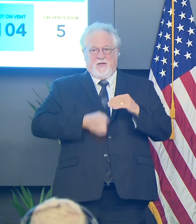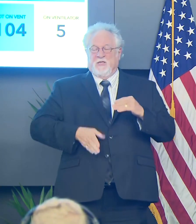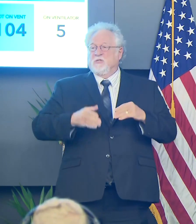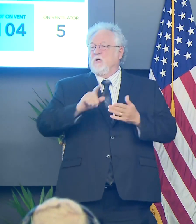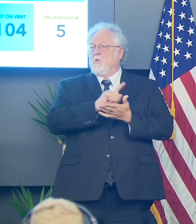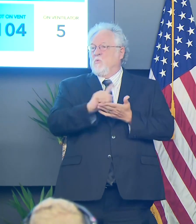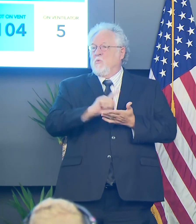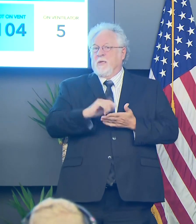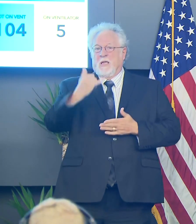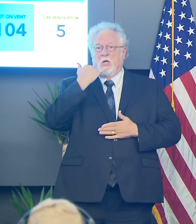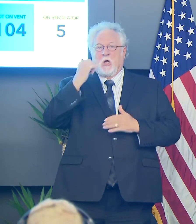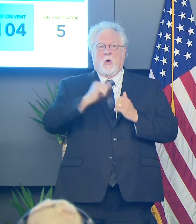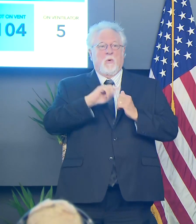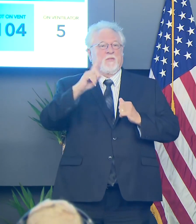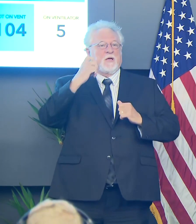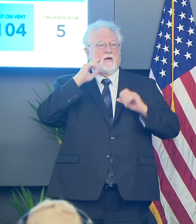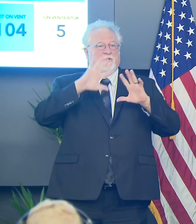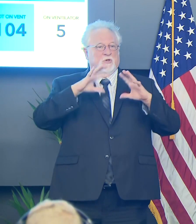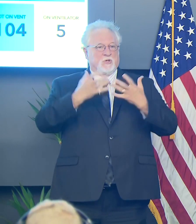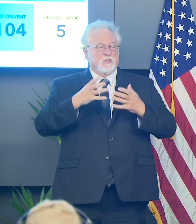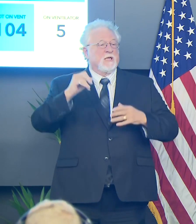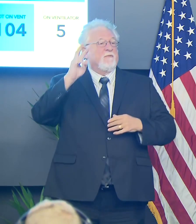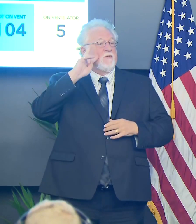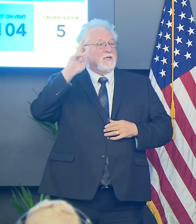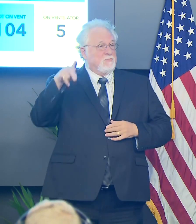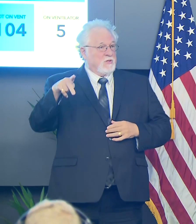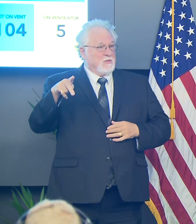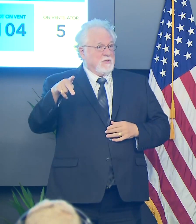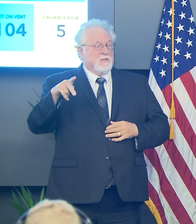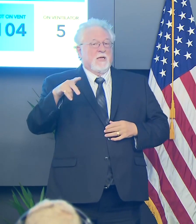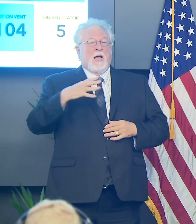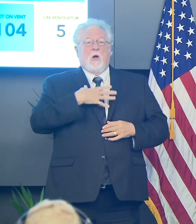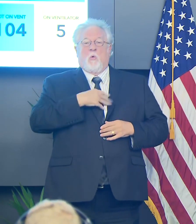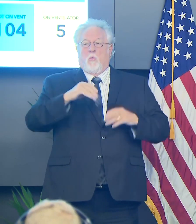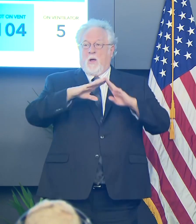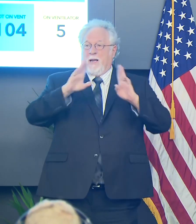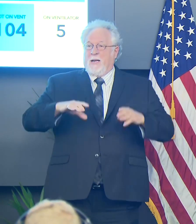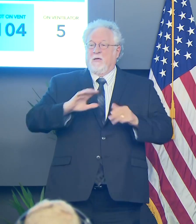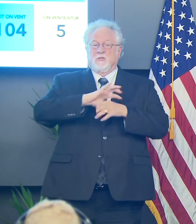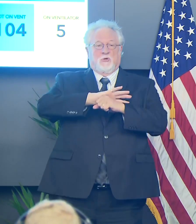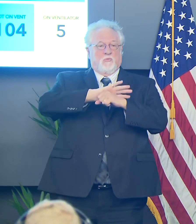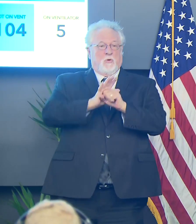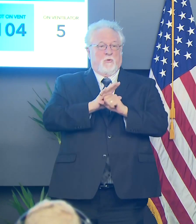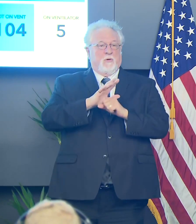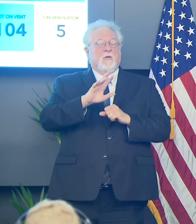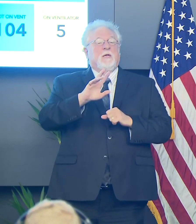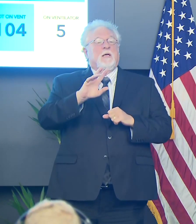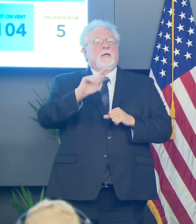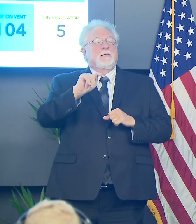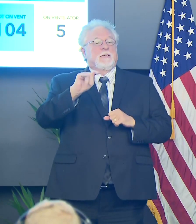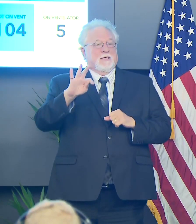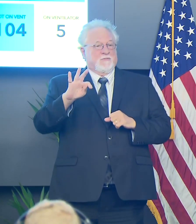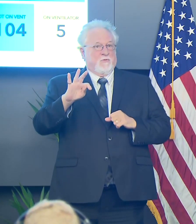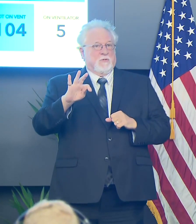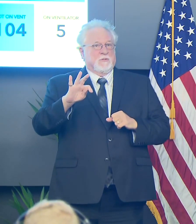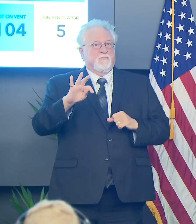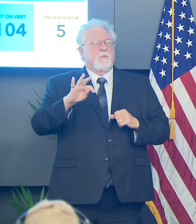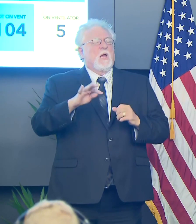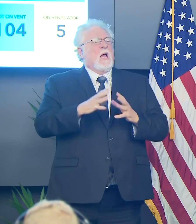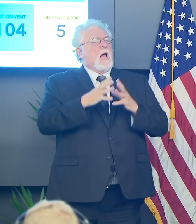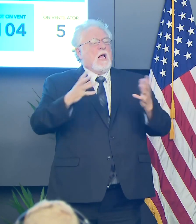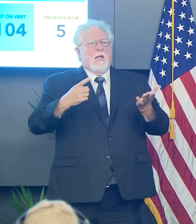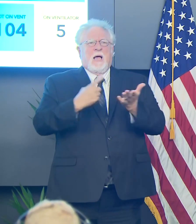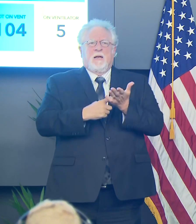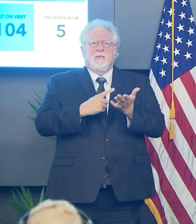call with the governor's vice president and the White House Coronavirus Task Force. A lot of discussion